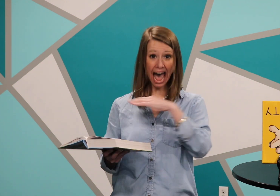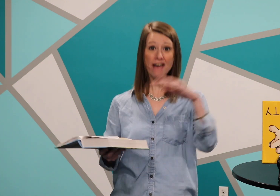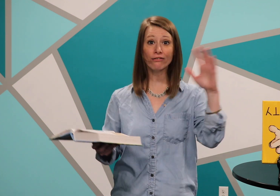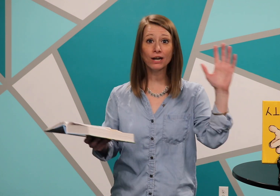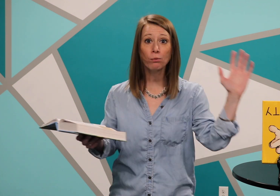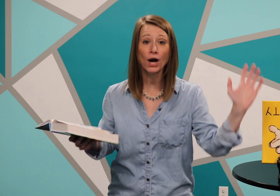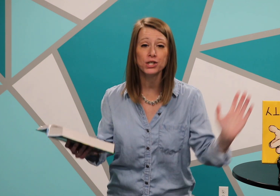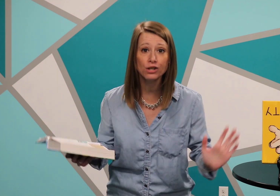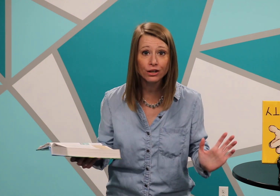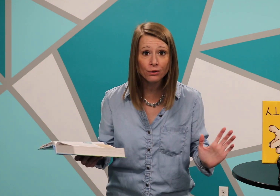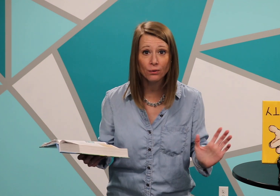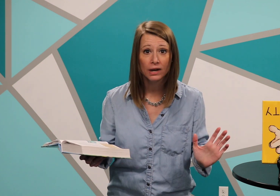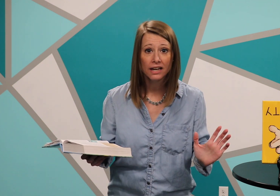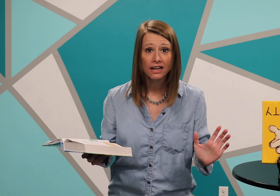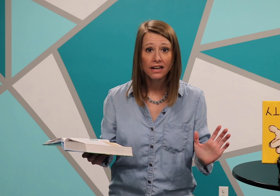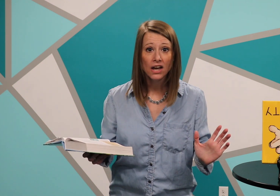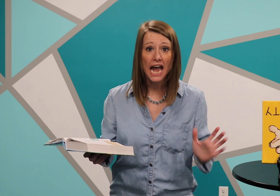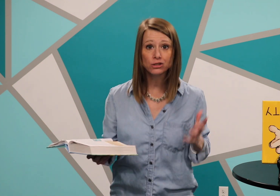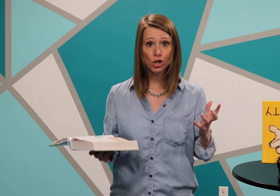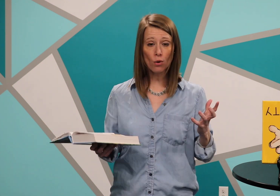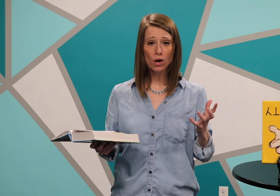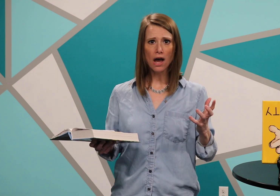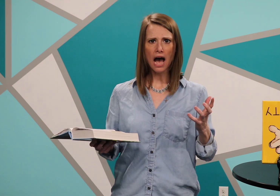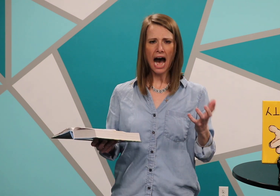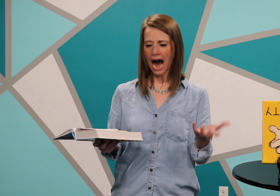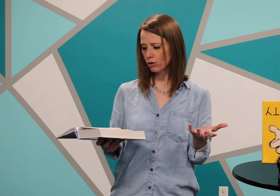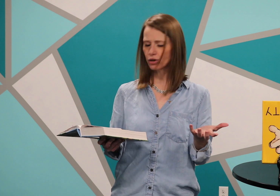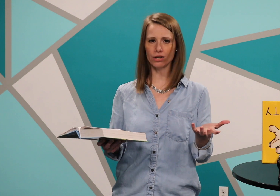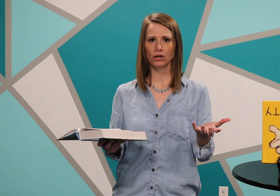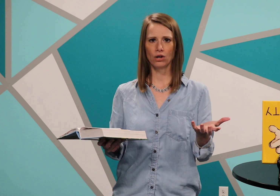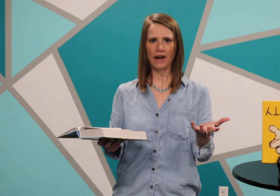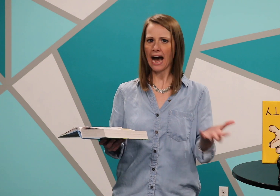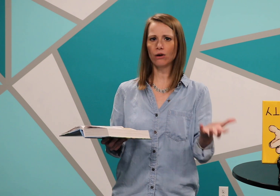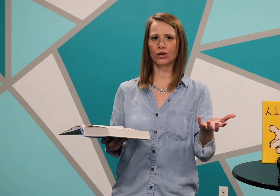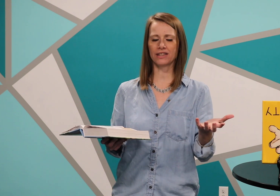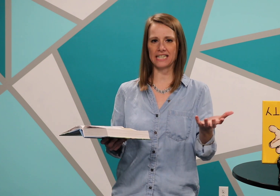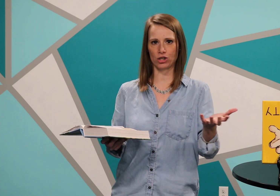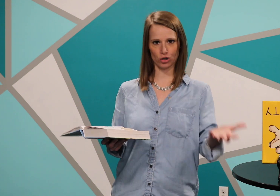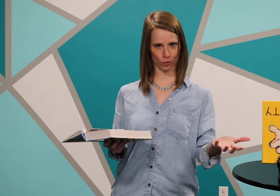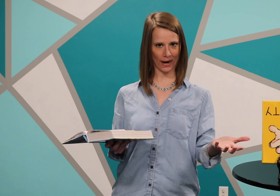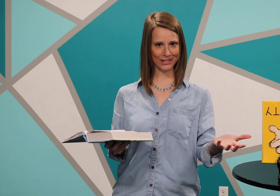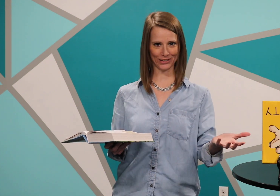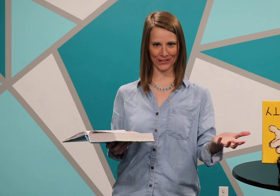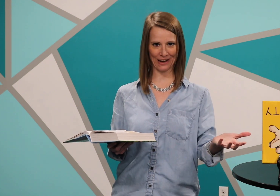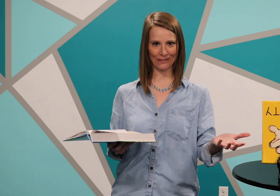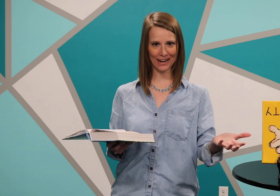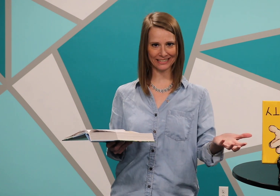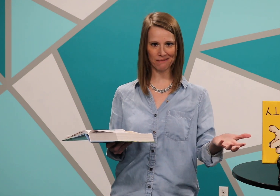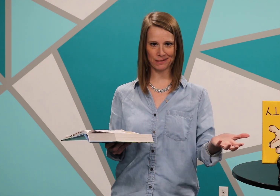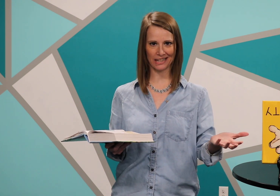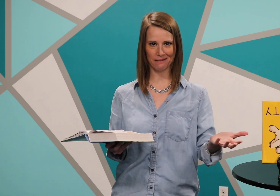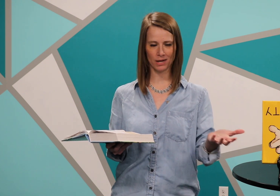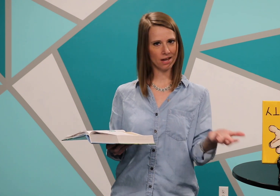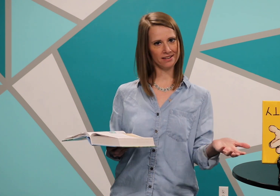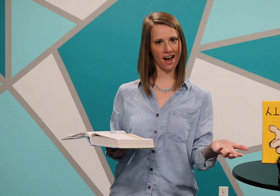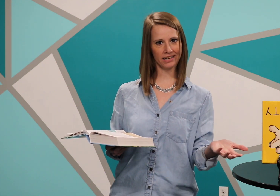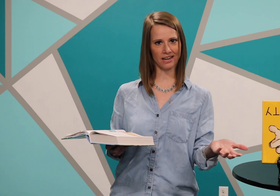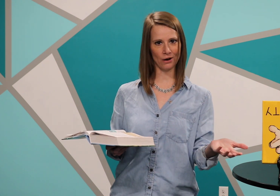Everyone knew. And so, how could this stranger that walked up to them not know?